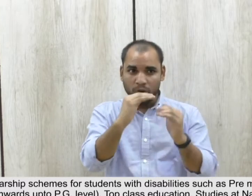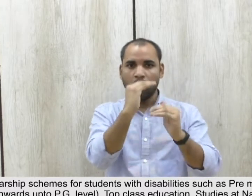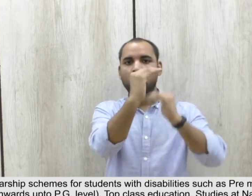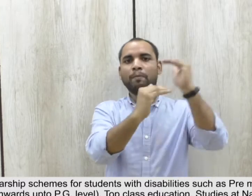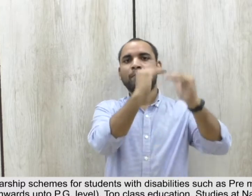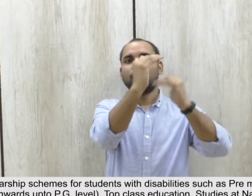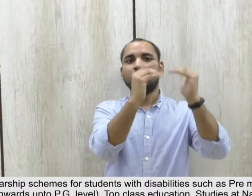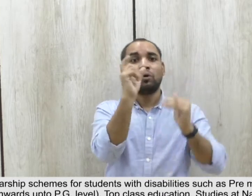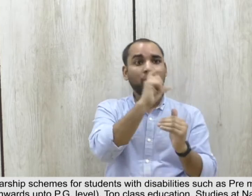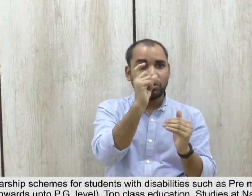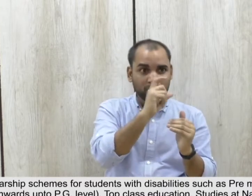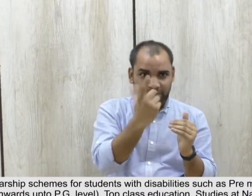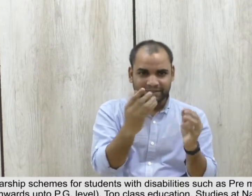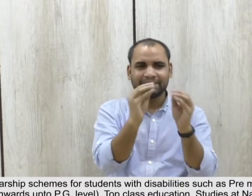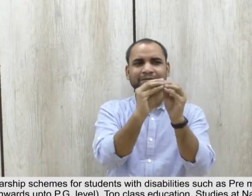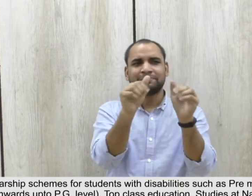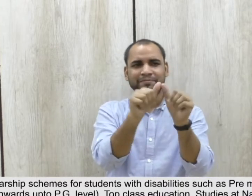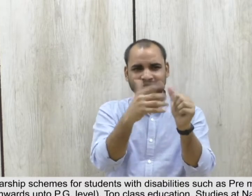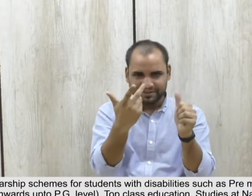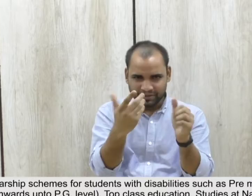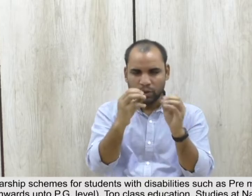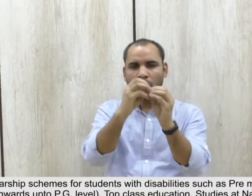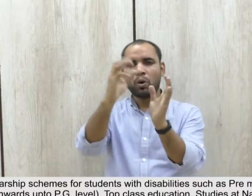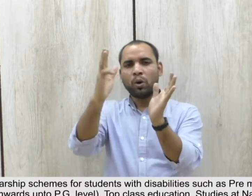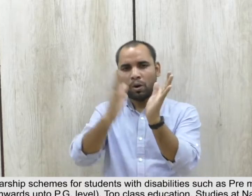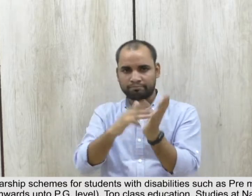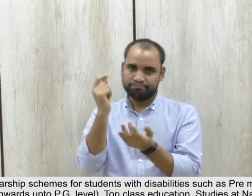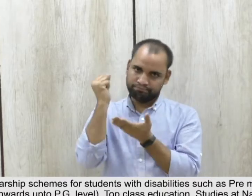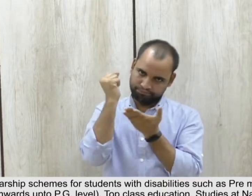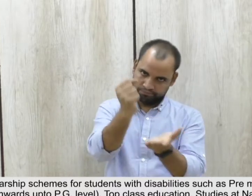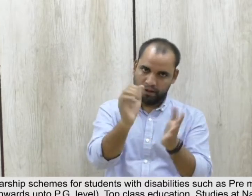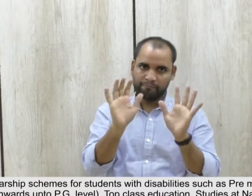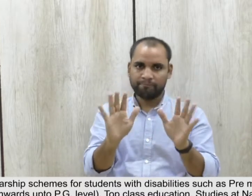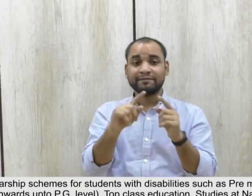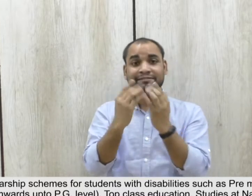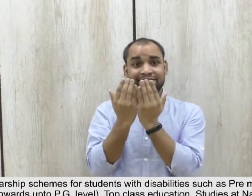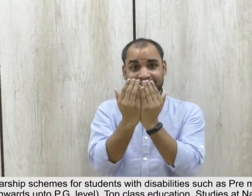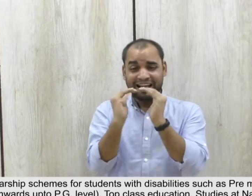post-matric class 11 onwards up to PG level, top class education,